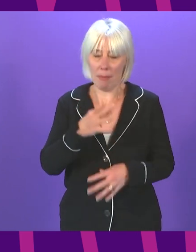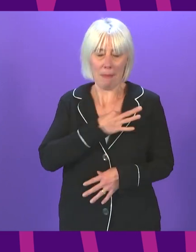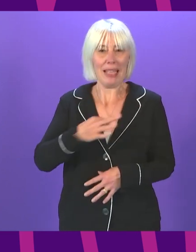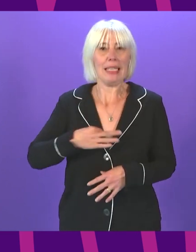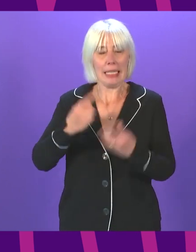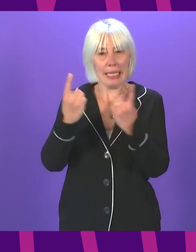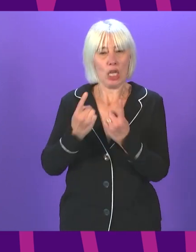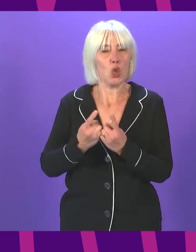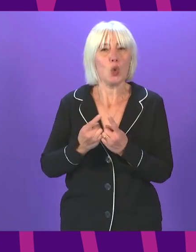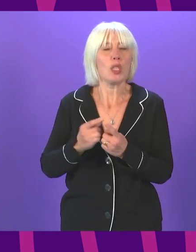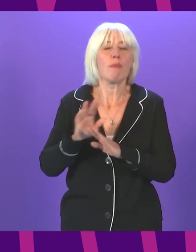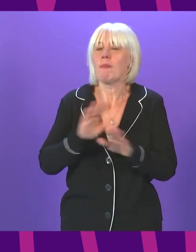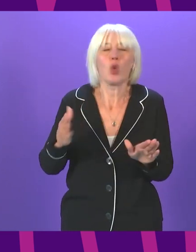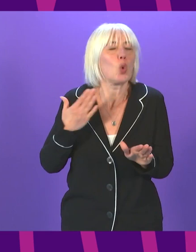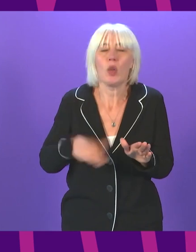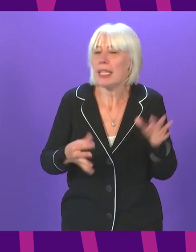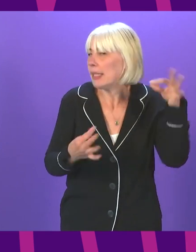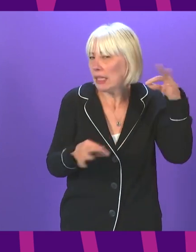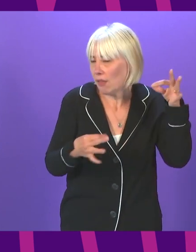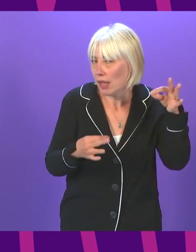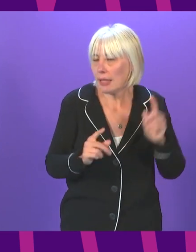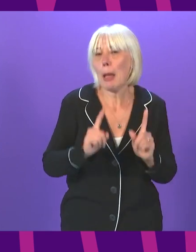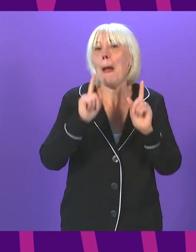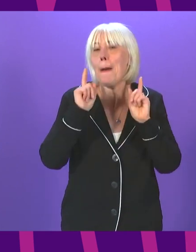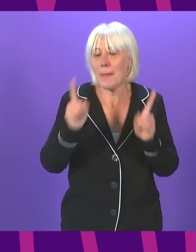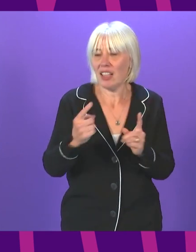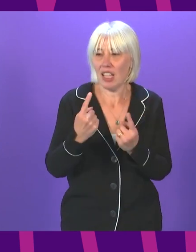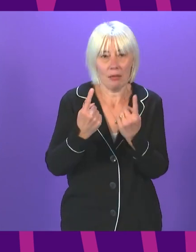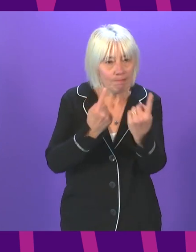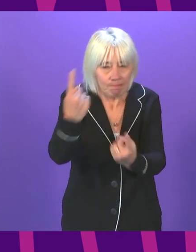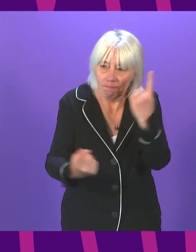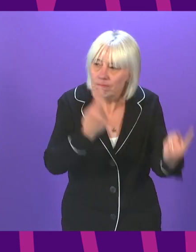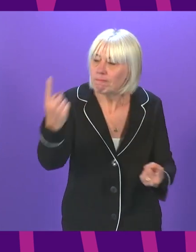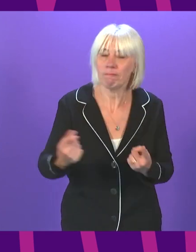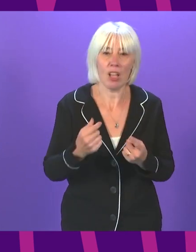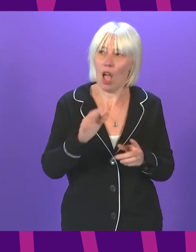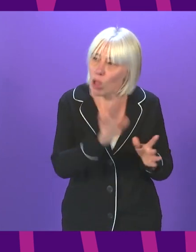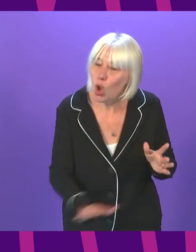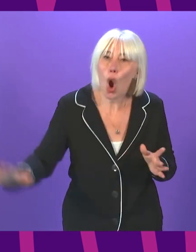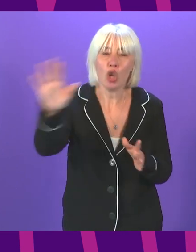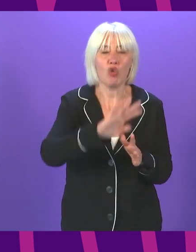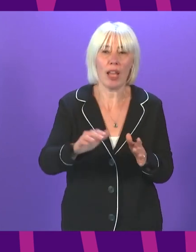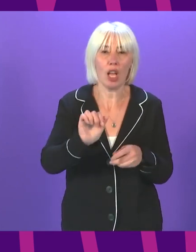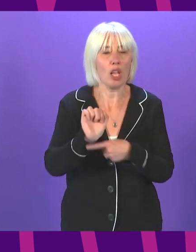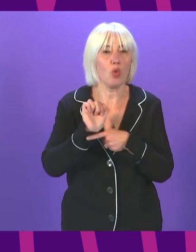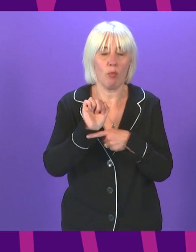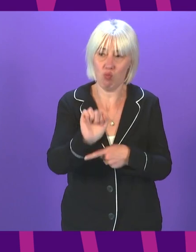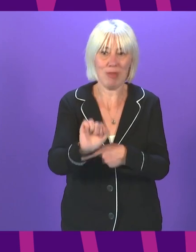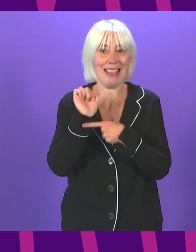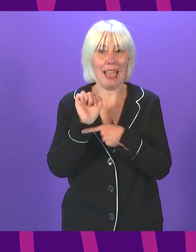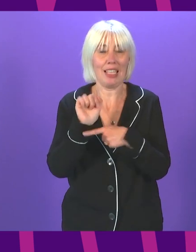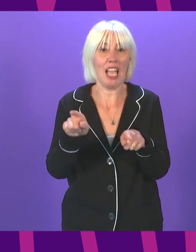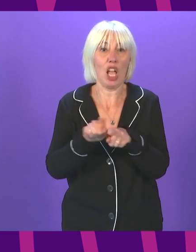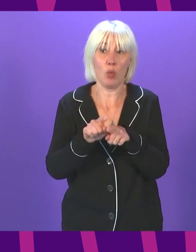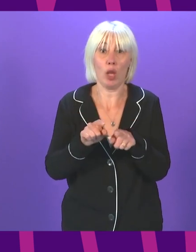would be exempt. However, we consider that to help protect individuals and the country as a whole and reduce the risk of further